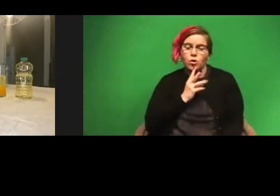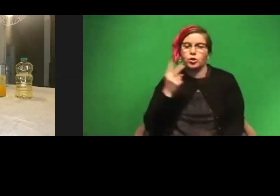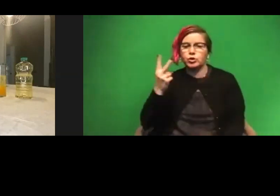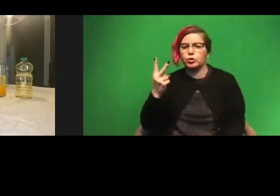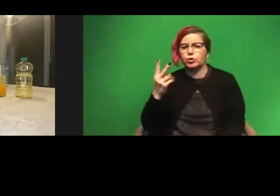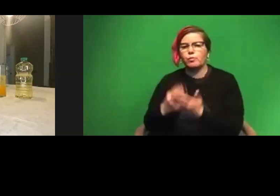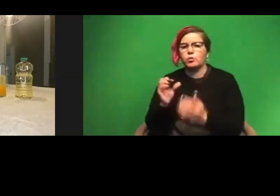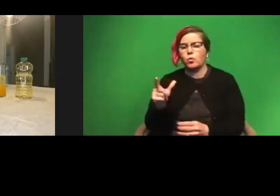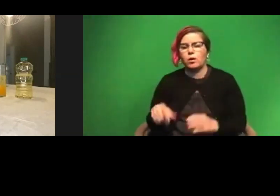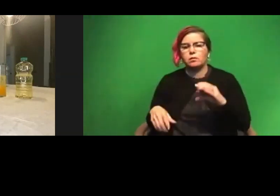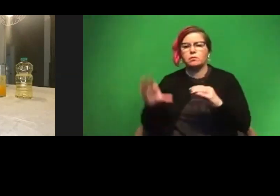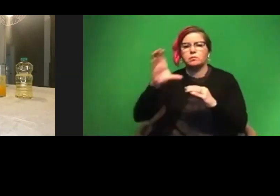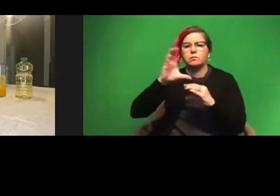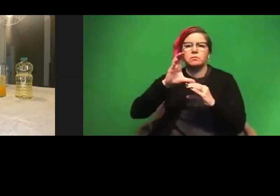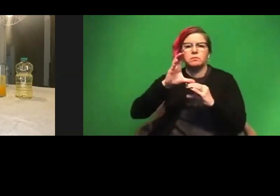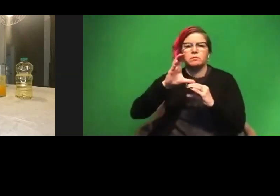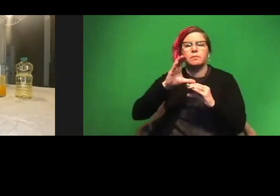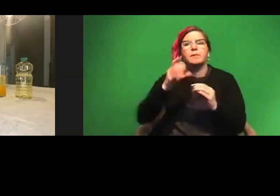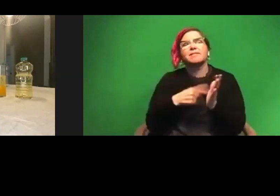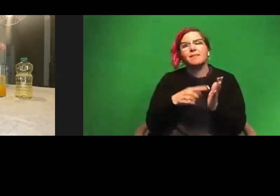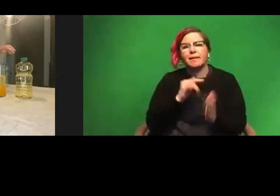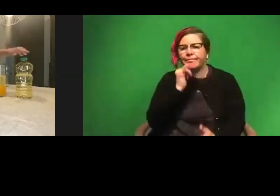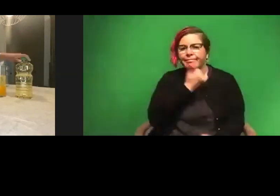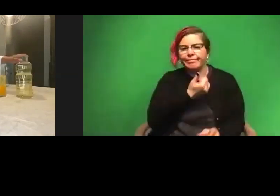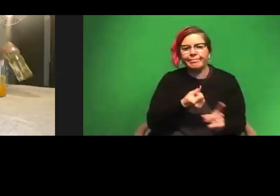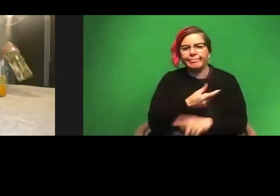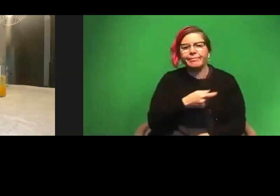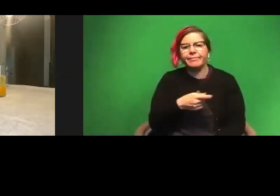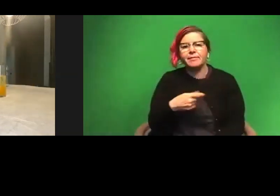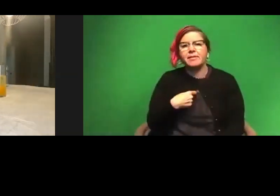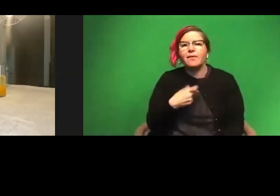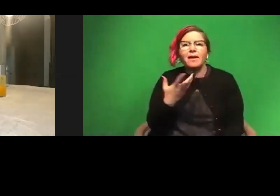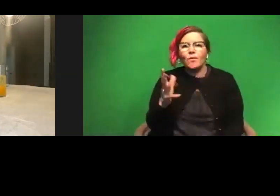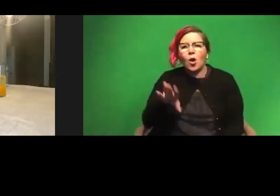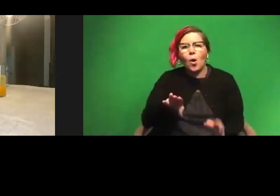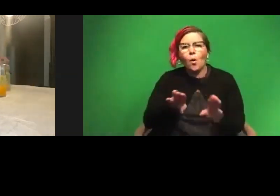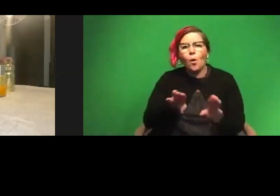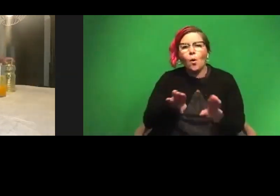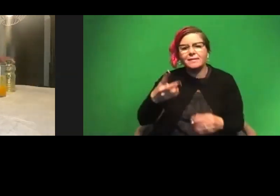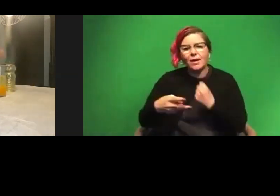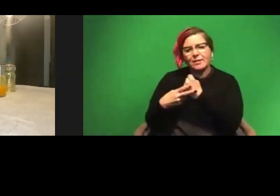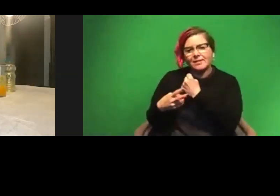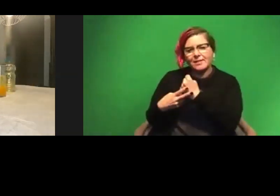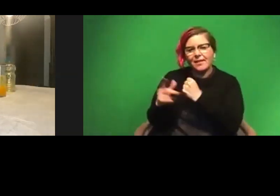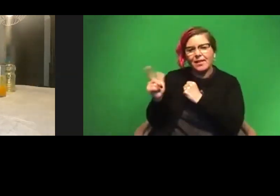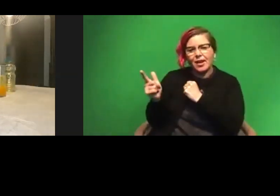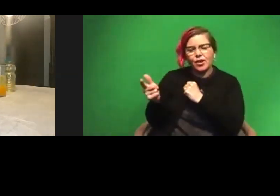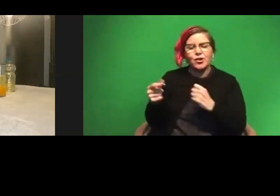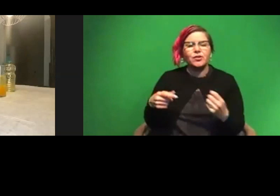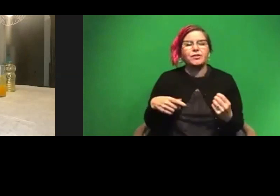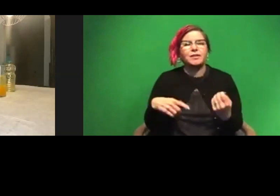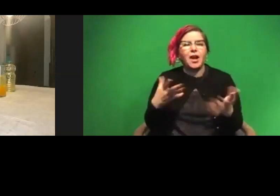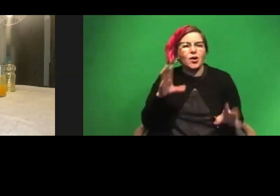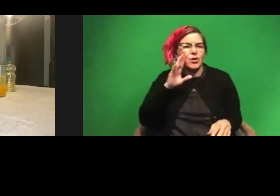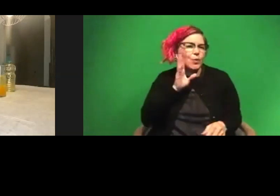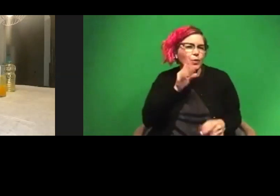oil. But as you can see, sometimes I'm off for the sake of not opening the second bottle and just saving it for later. Plus I already knew it was going to work